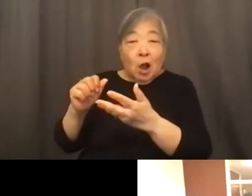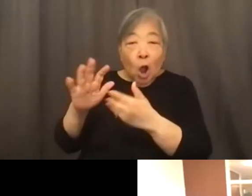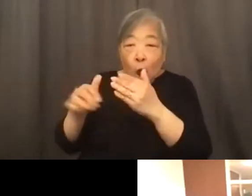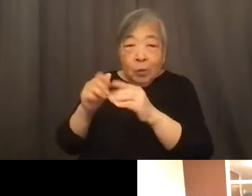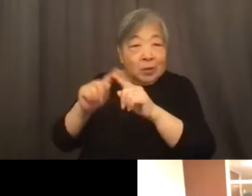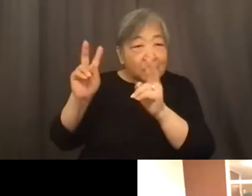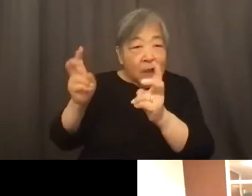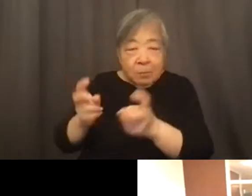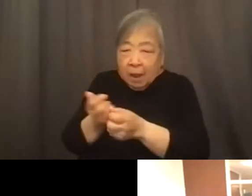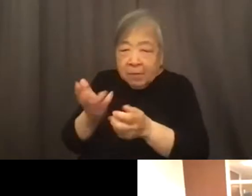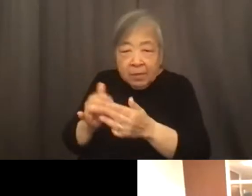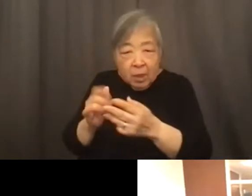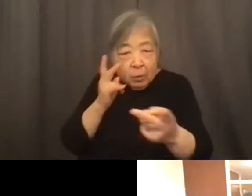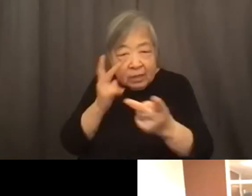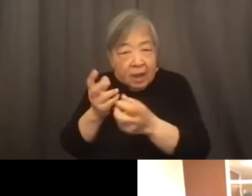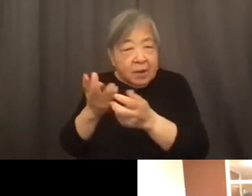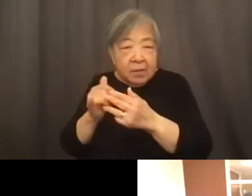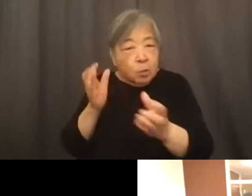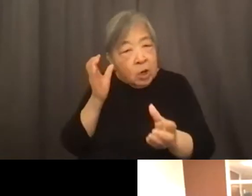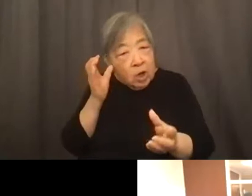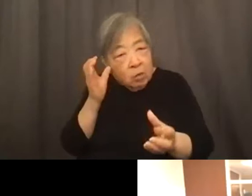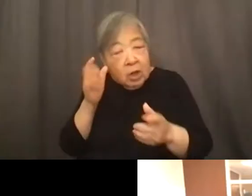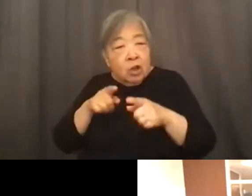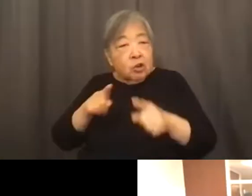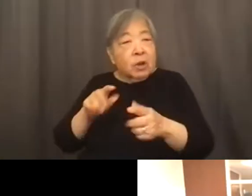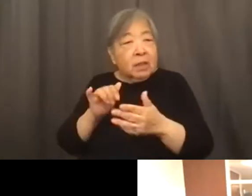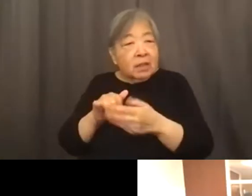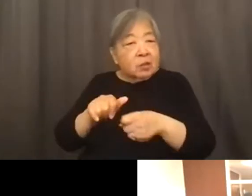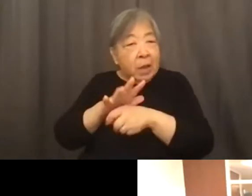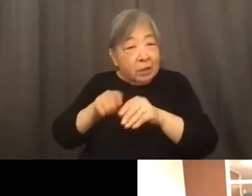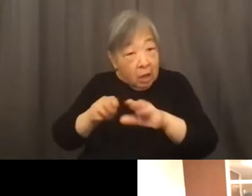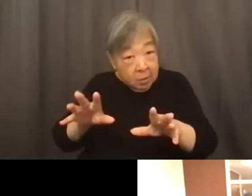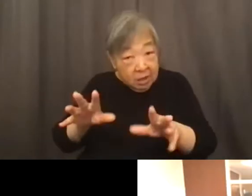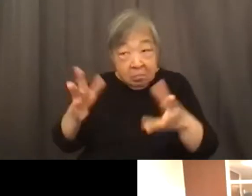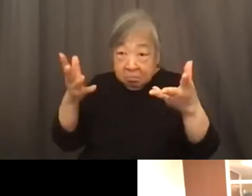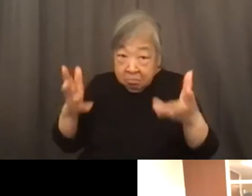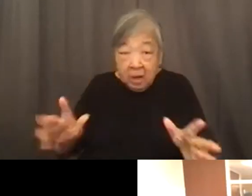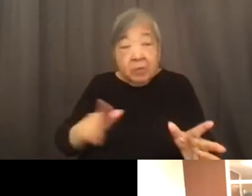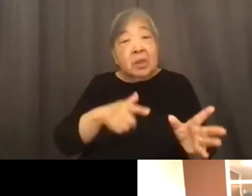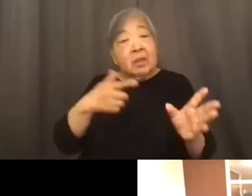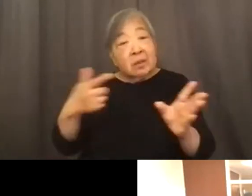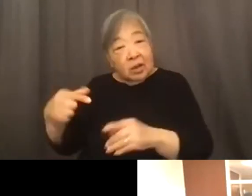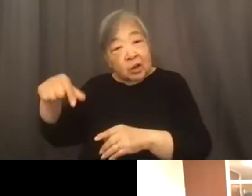we are seeing and hearing in the pandemic. And then we'll switch over to Q&A after we hear from Lisa. Hi Lisa good afternoon.